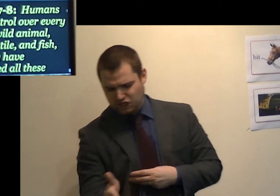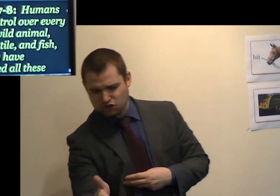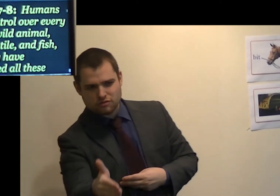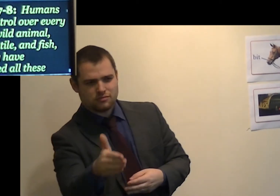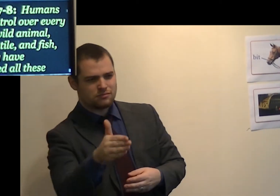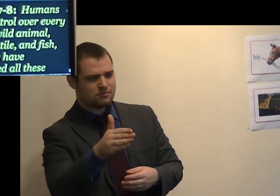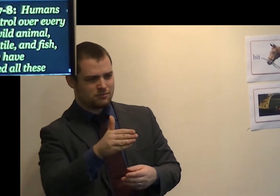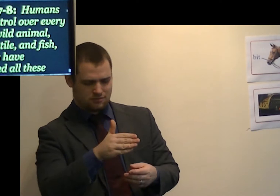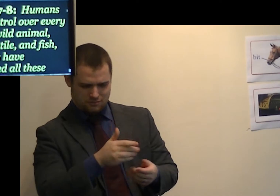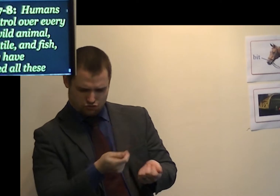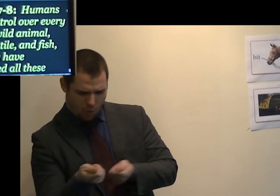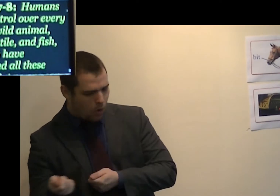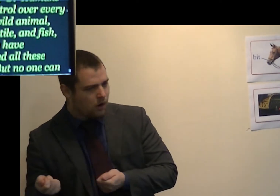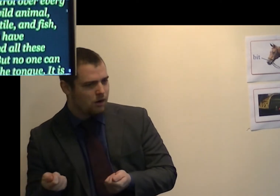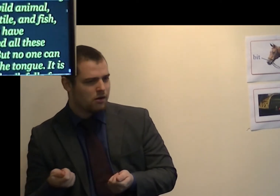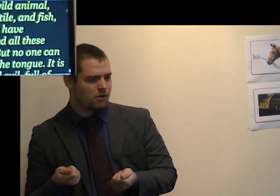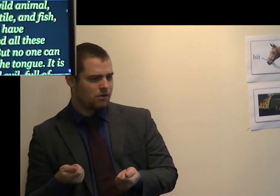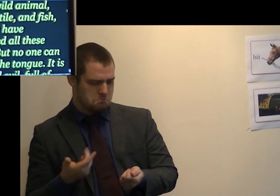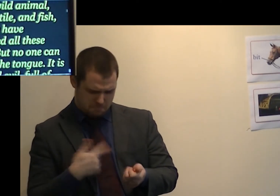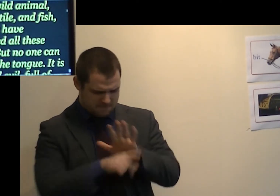And they have controlled all these things.